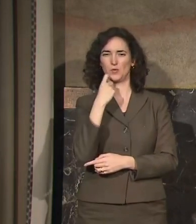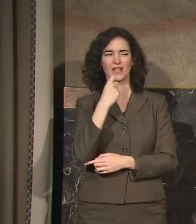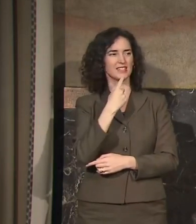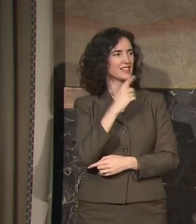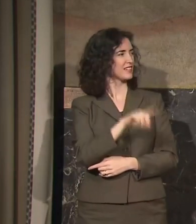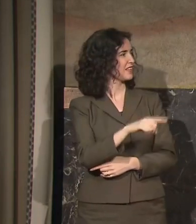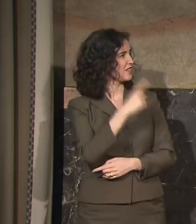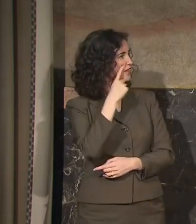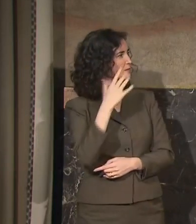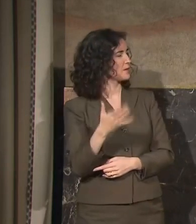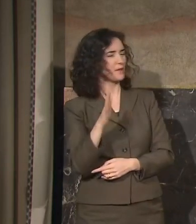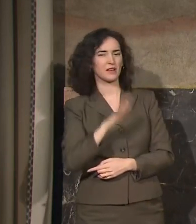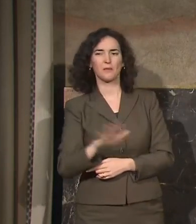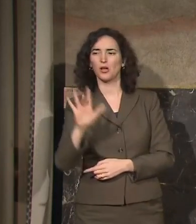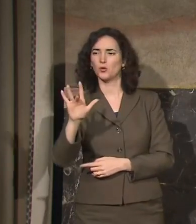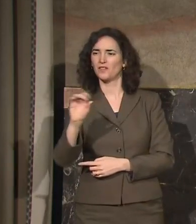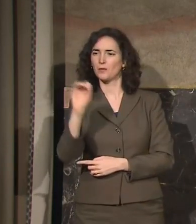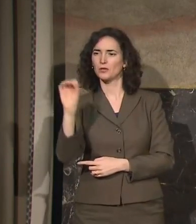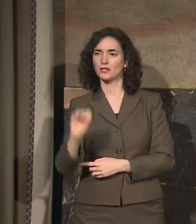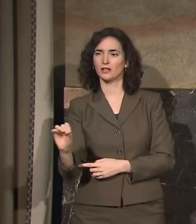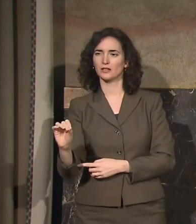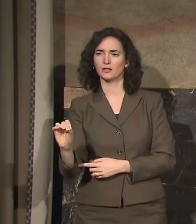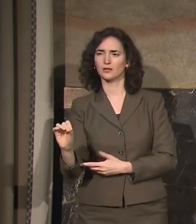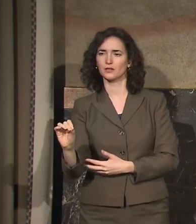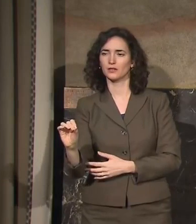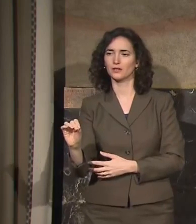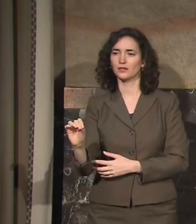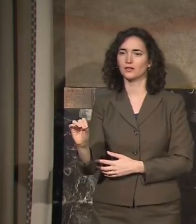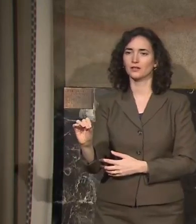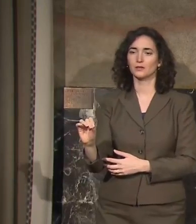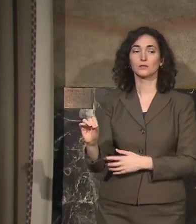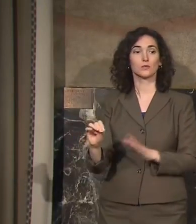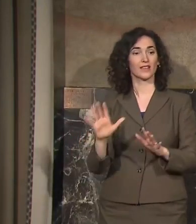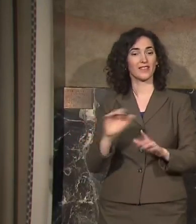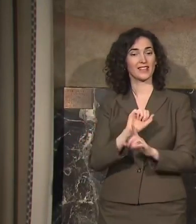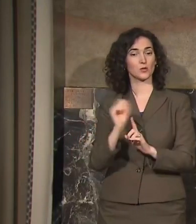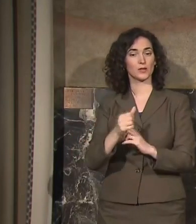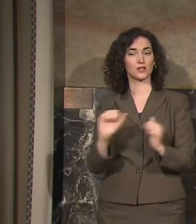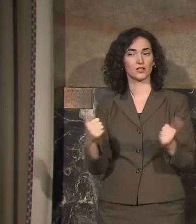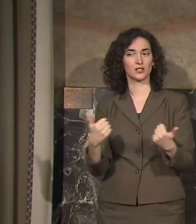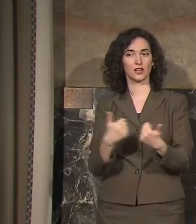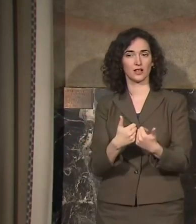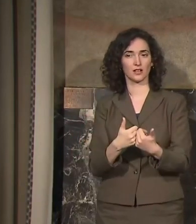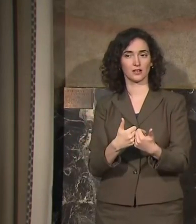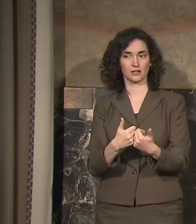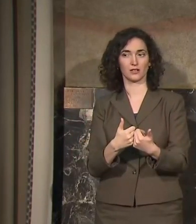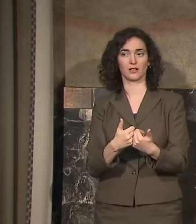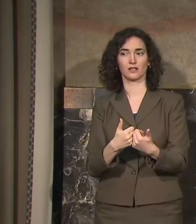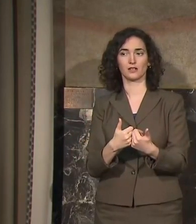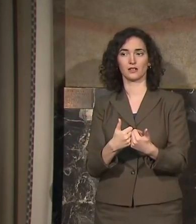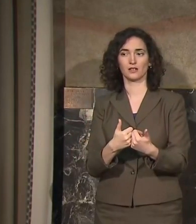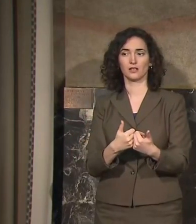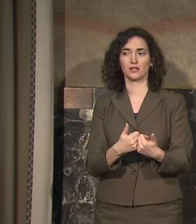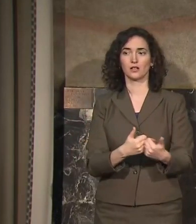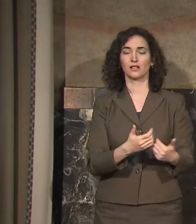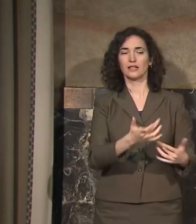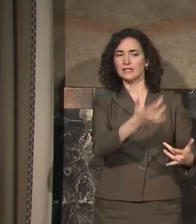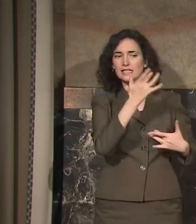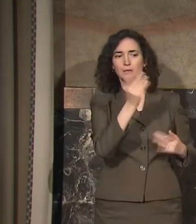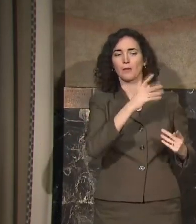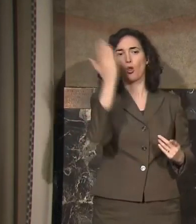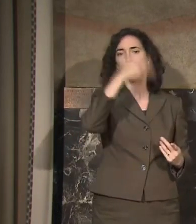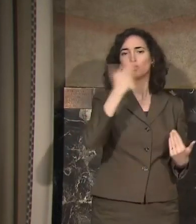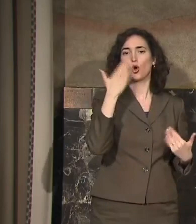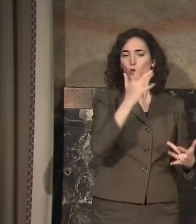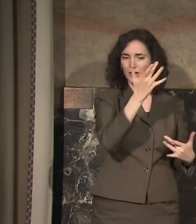be 25%. So that's a really challenging situation. But we will be monitoring because